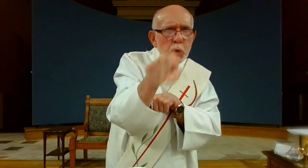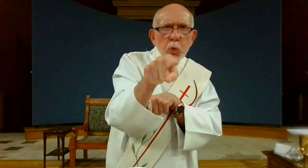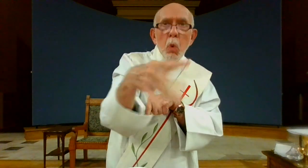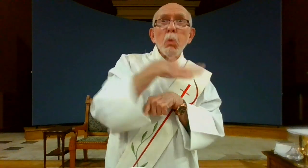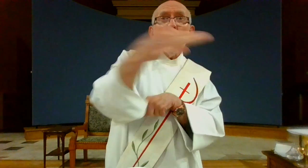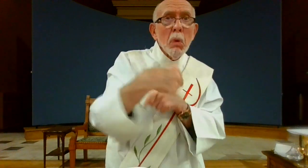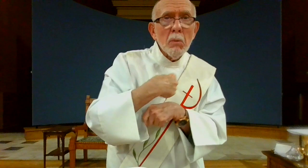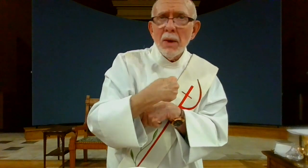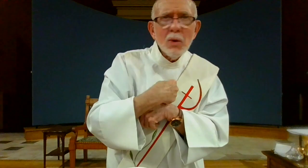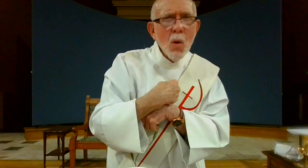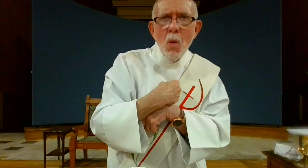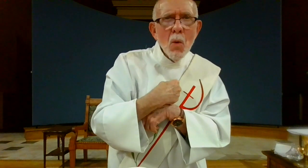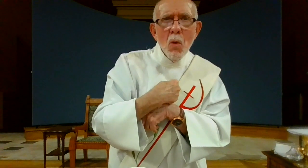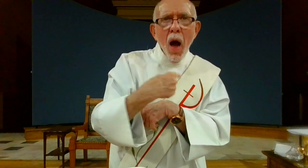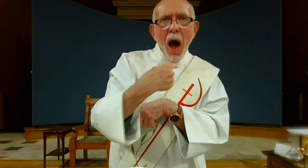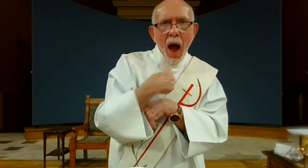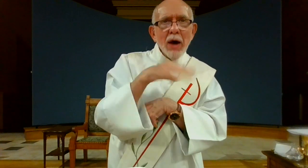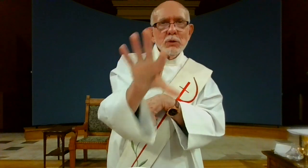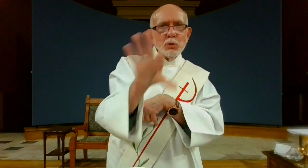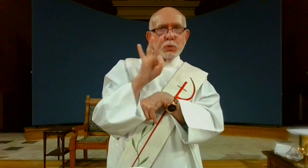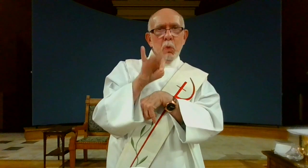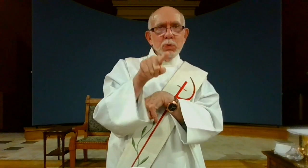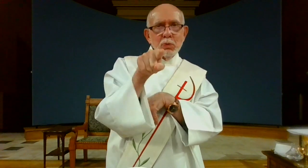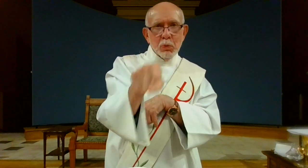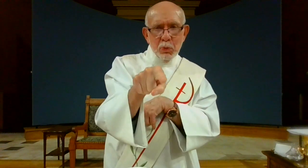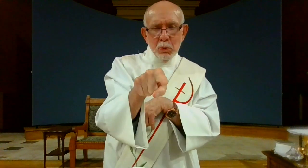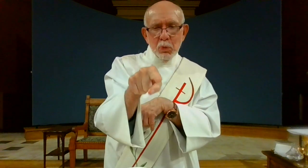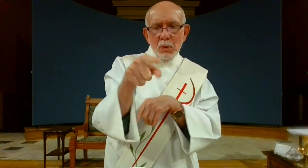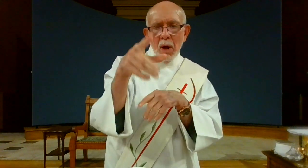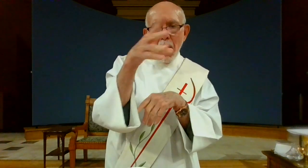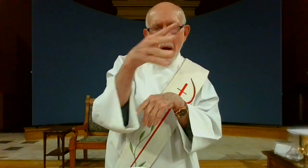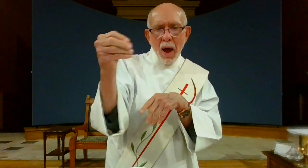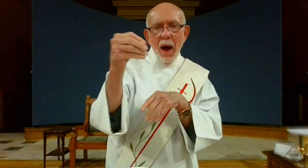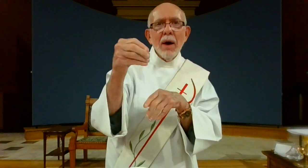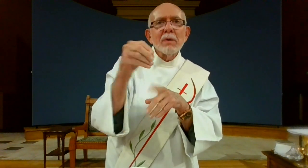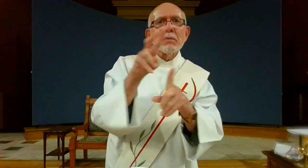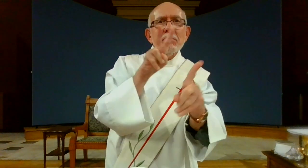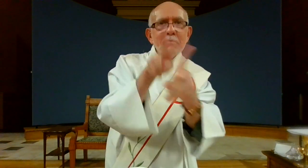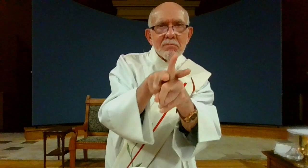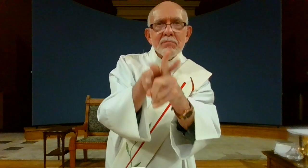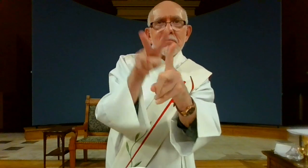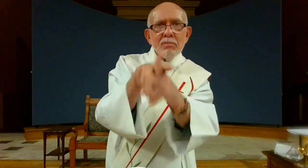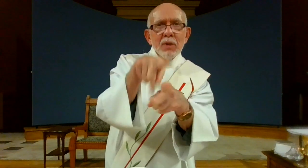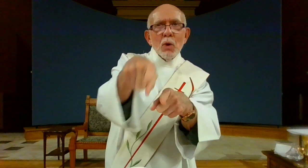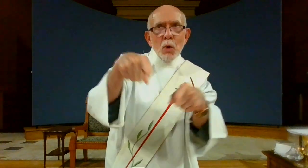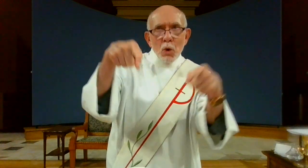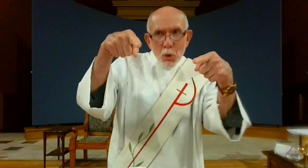It was not you who chose me but I chose you and I appointed